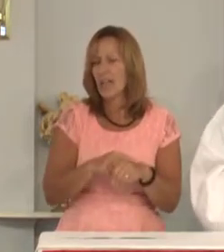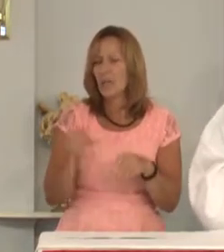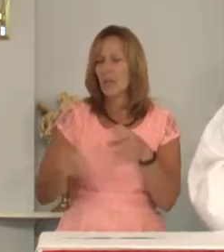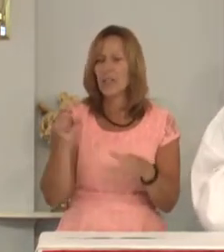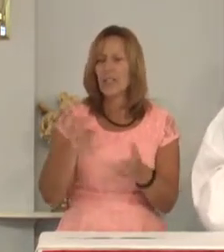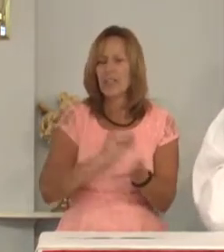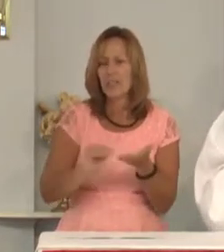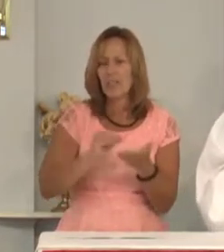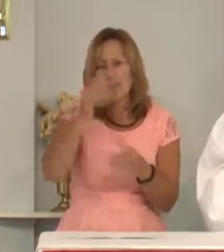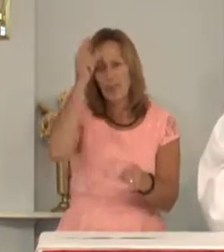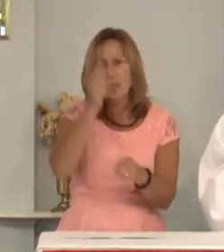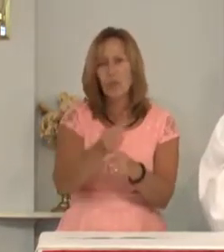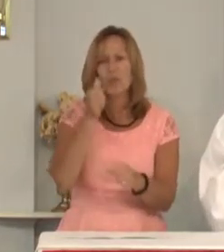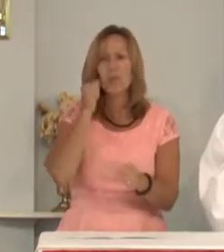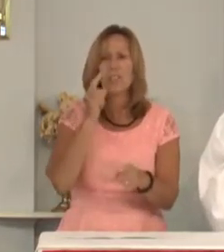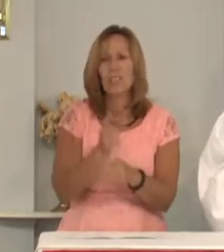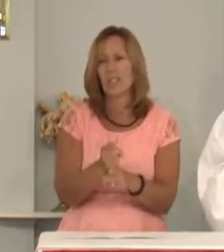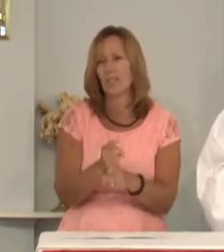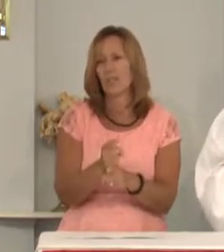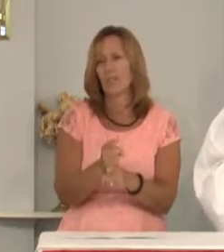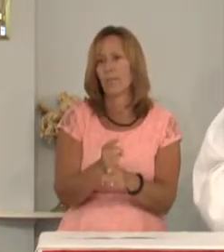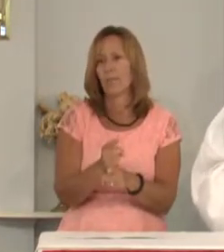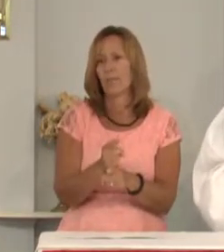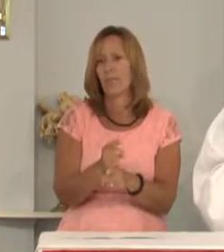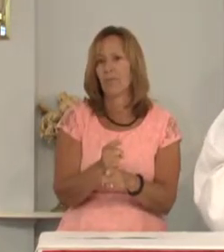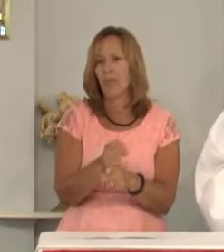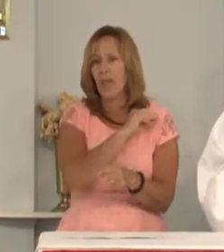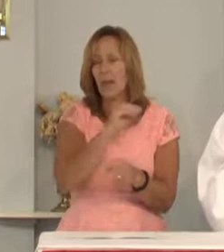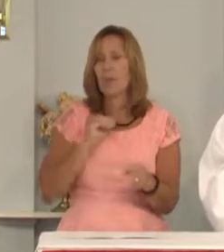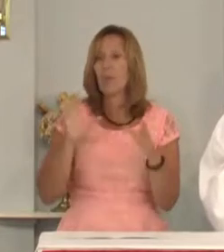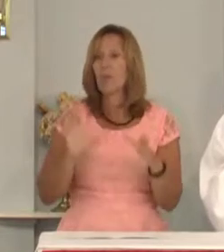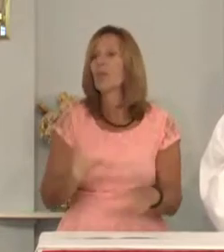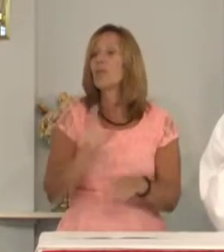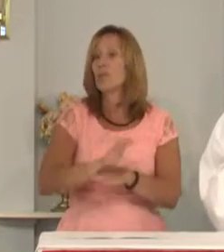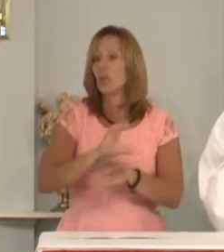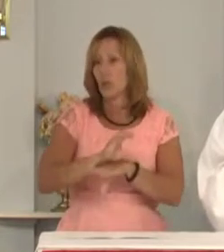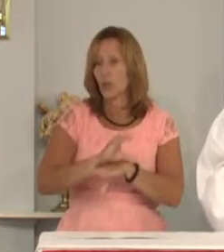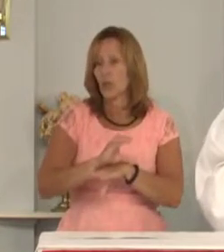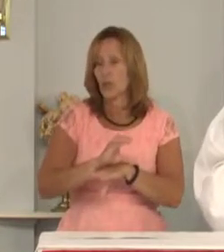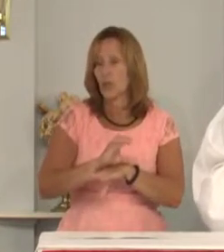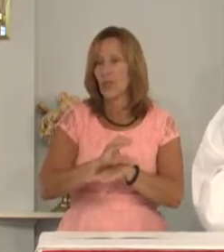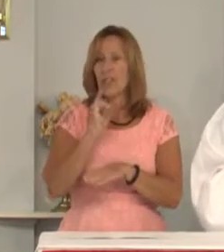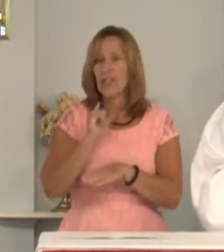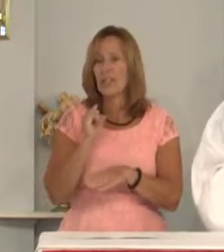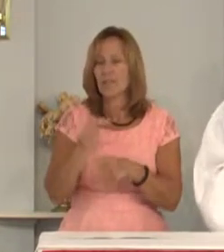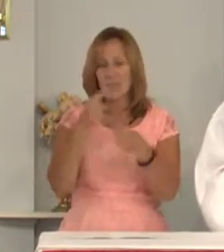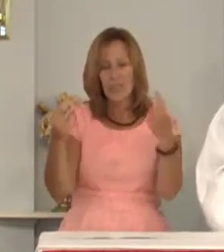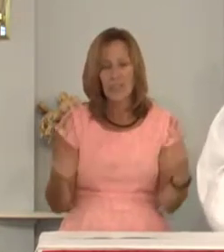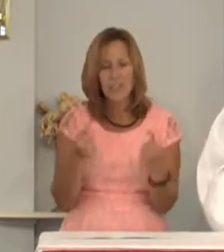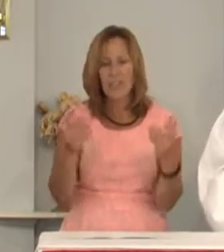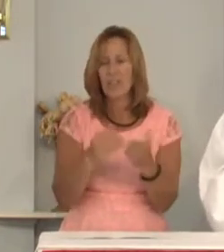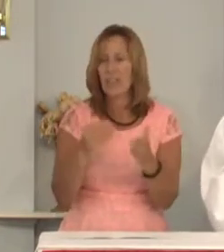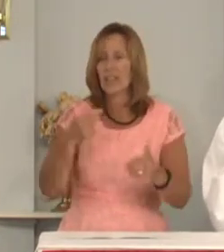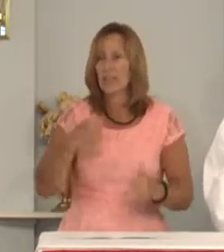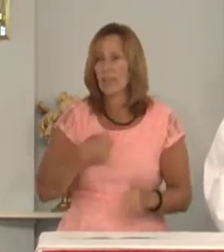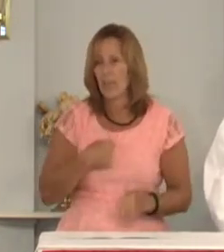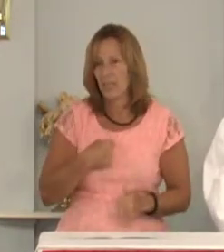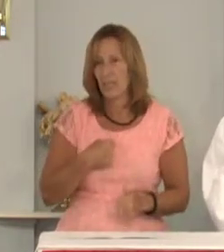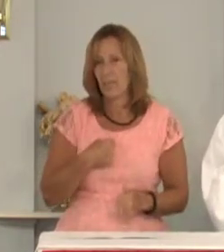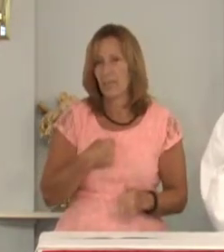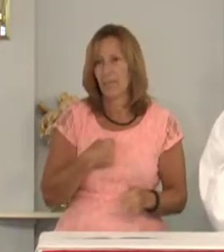forgive a brother or sister, a member of the church if they sin against me?